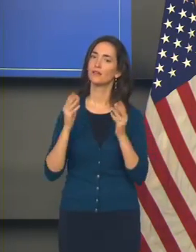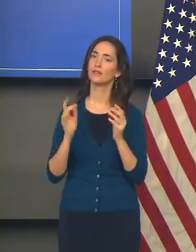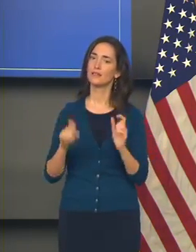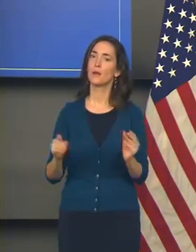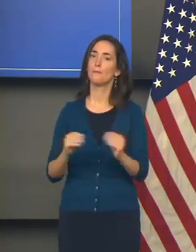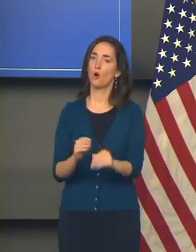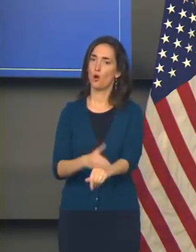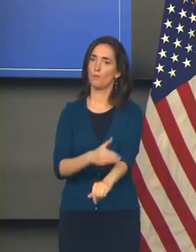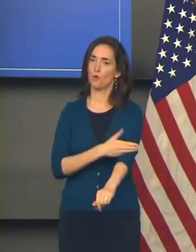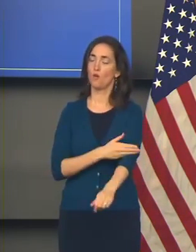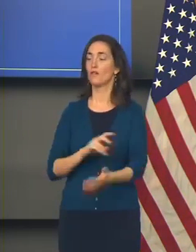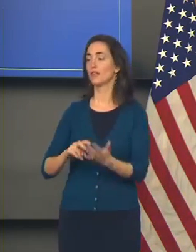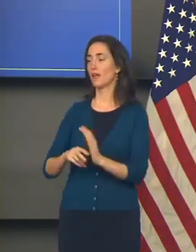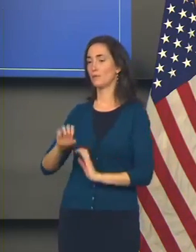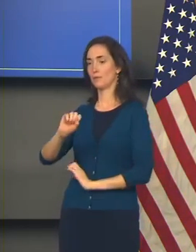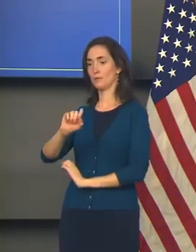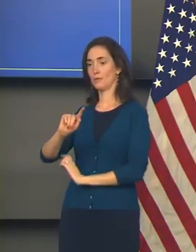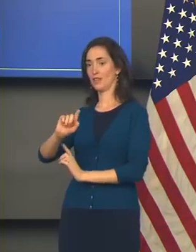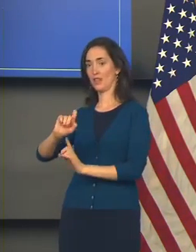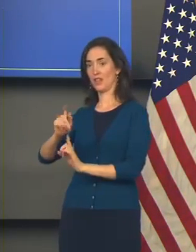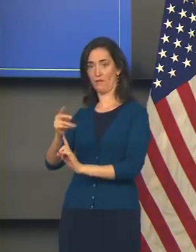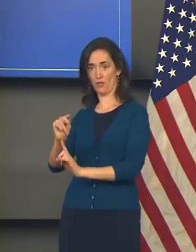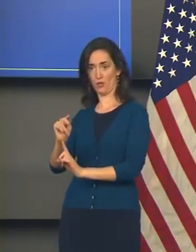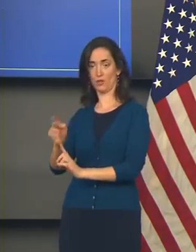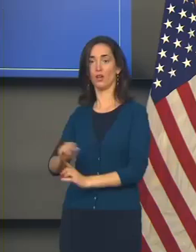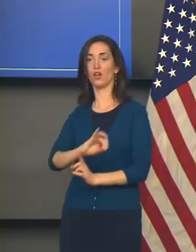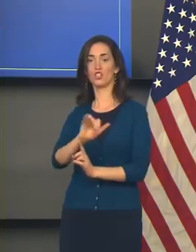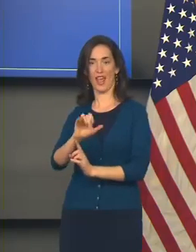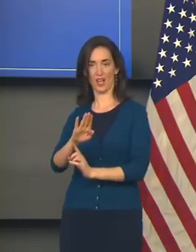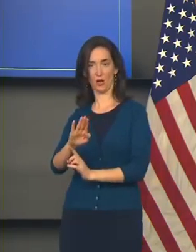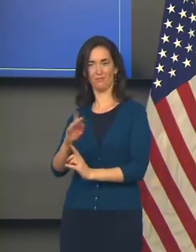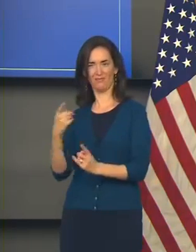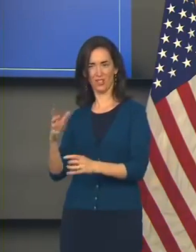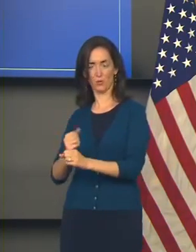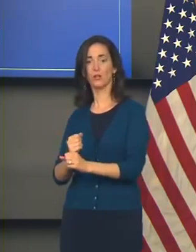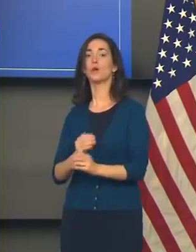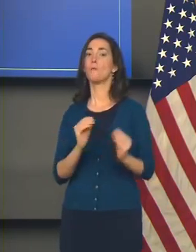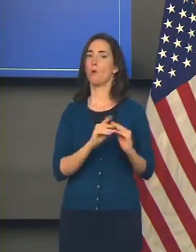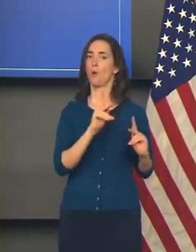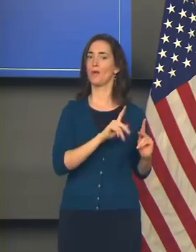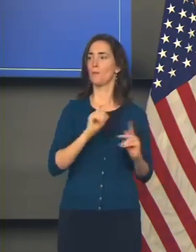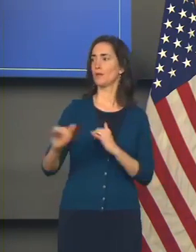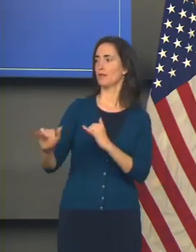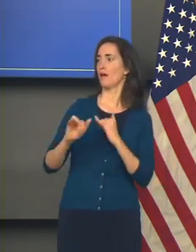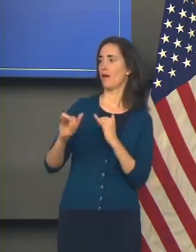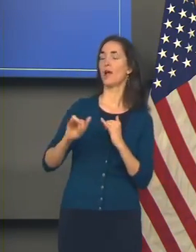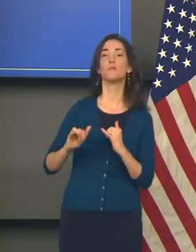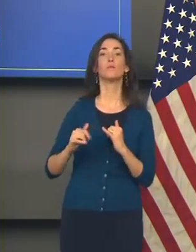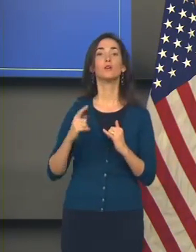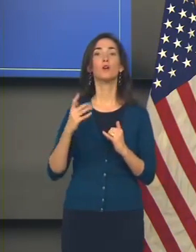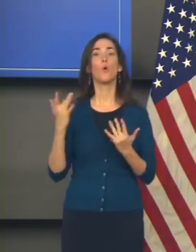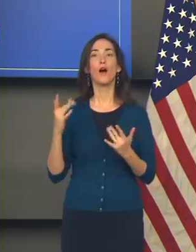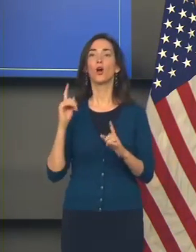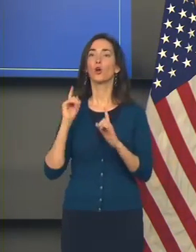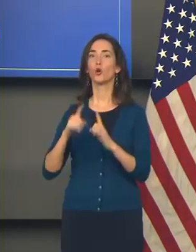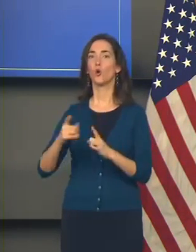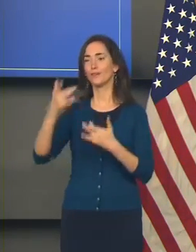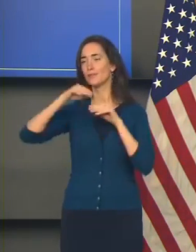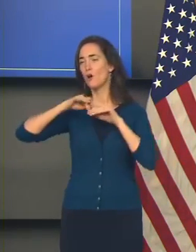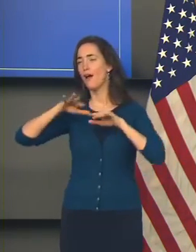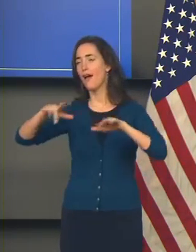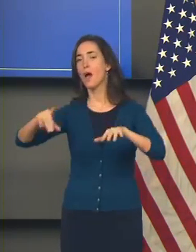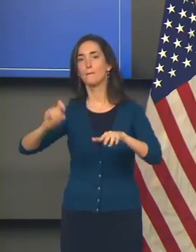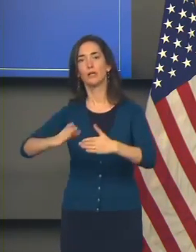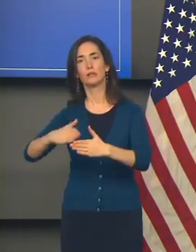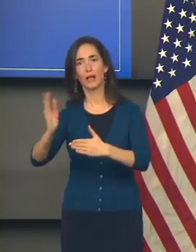Stephen and Jacob if we're going to end this pandemic, but also if we're going to protect ourselves and